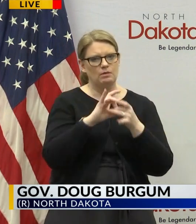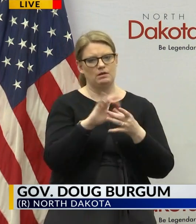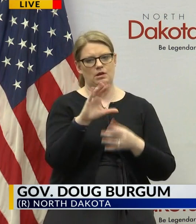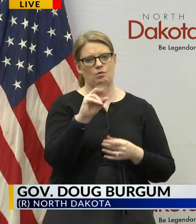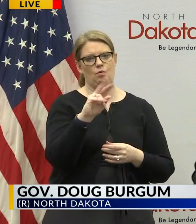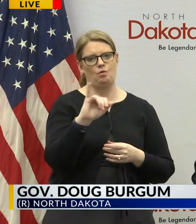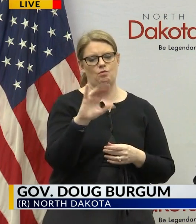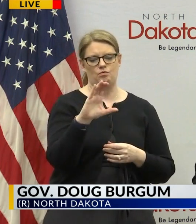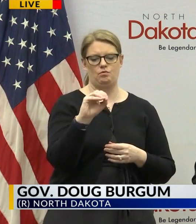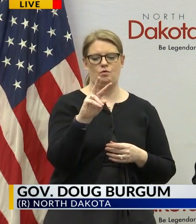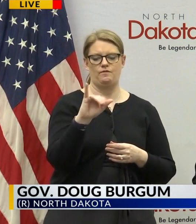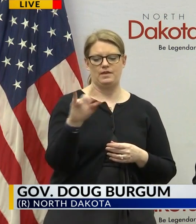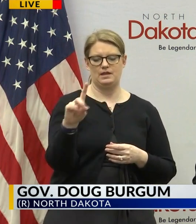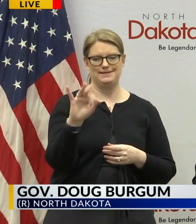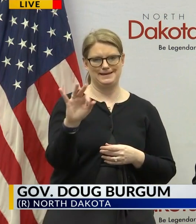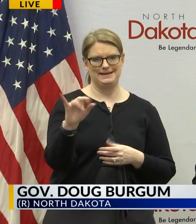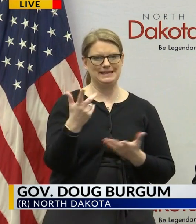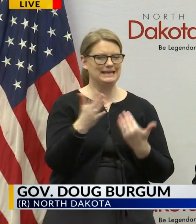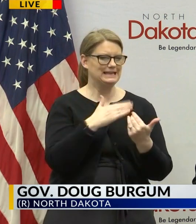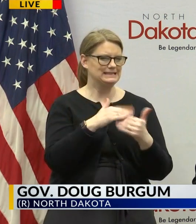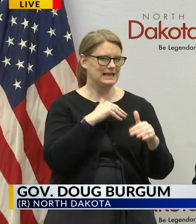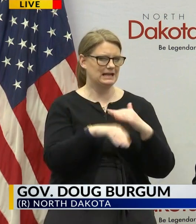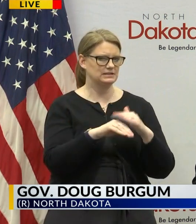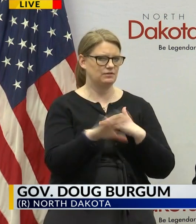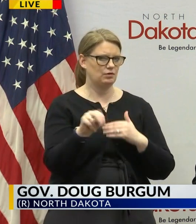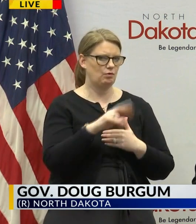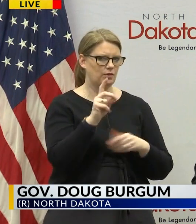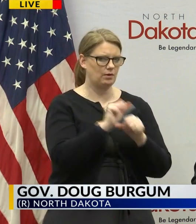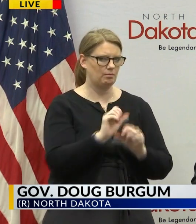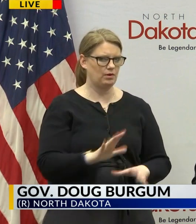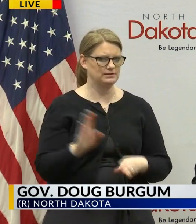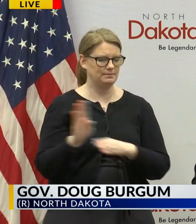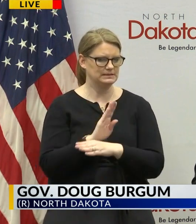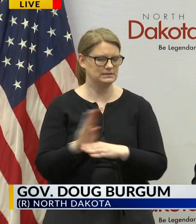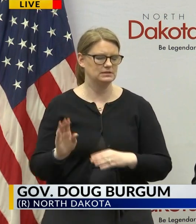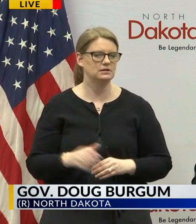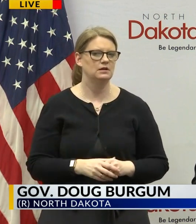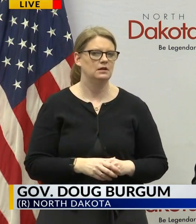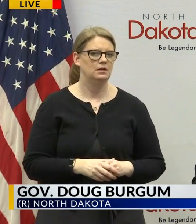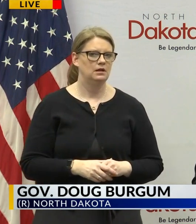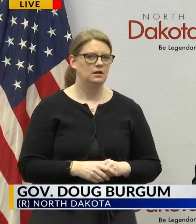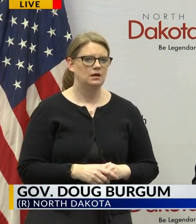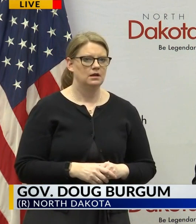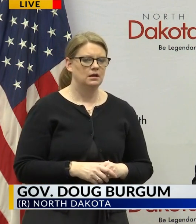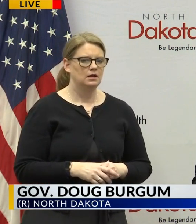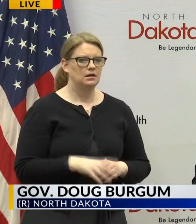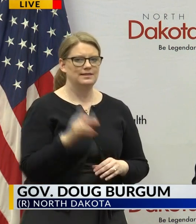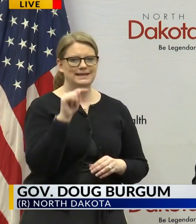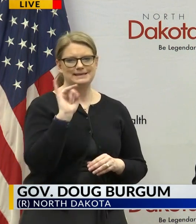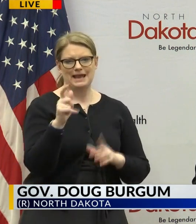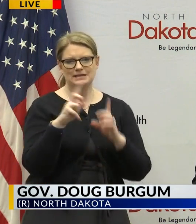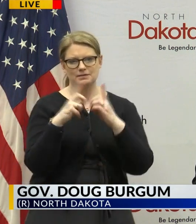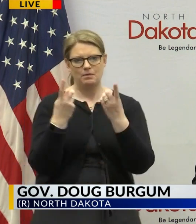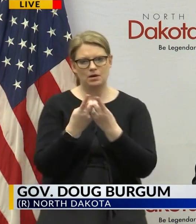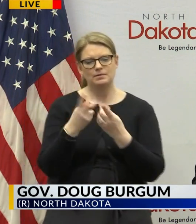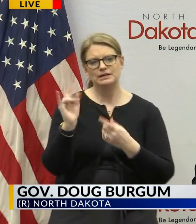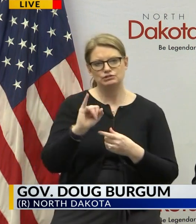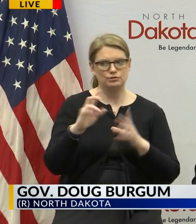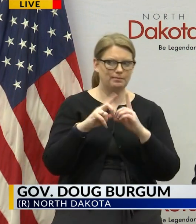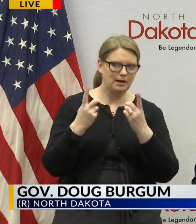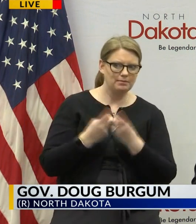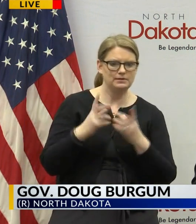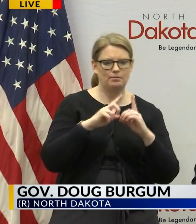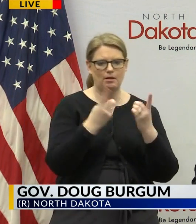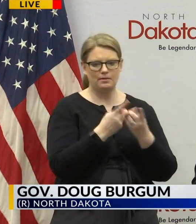-19 and make it easy easy access for North Dakota employers and businesses the tax department the insurance department you know